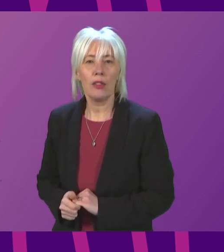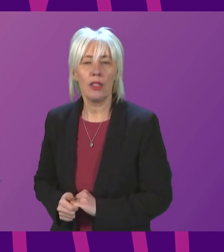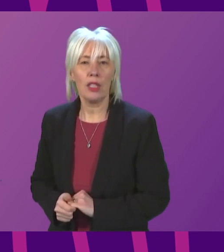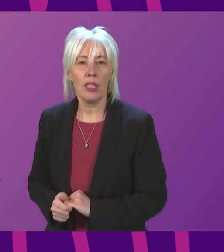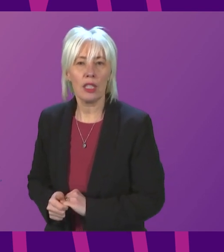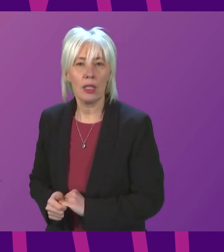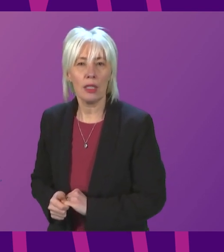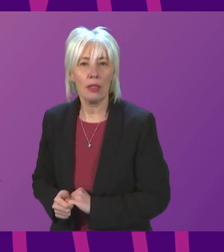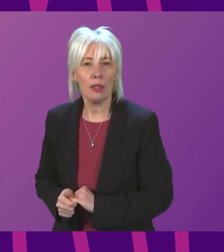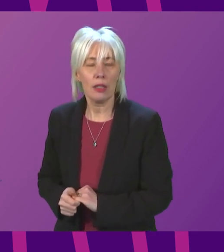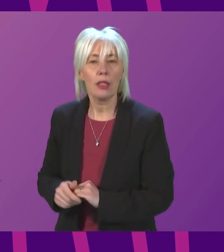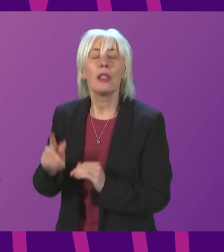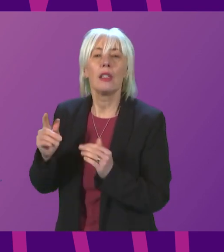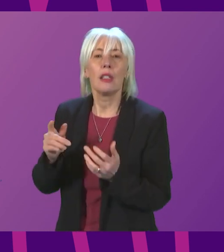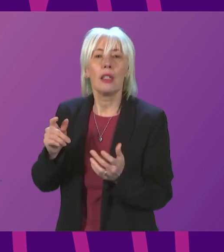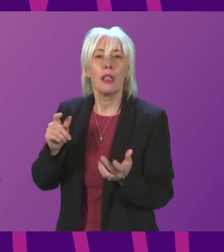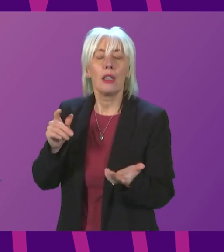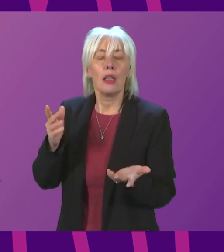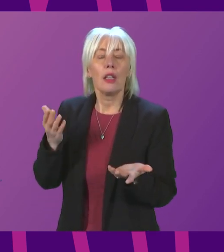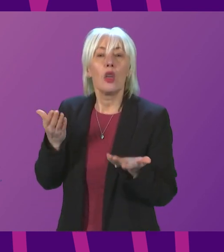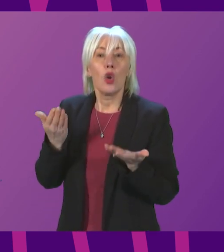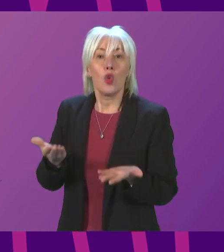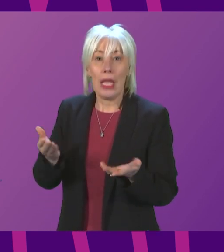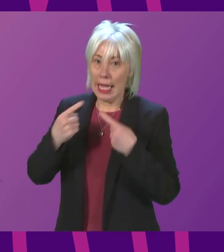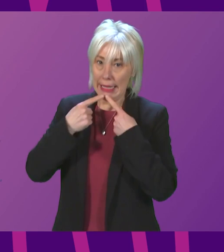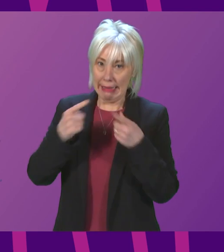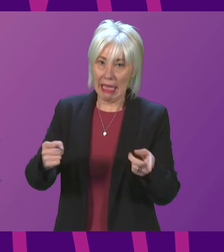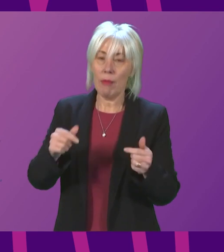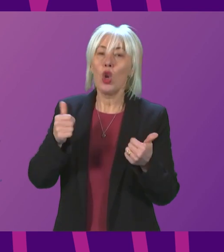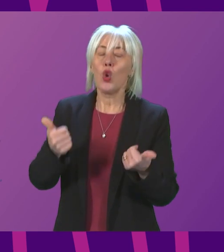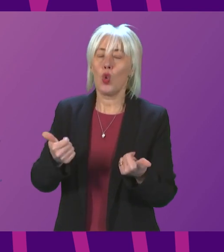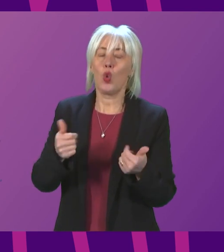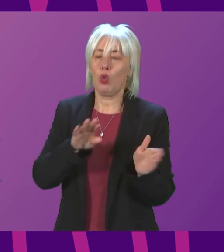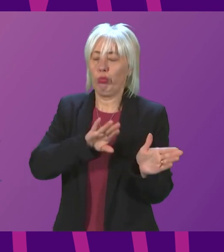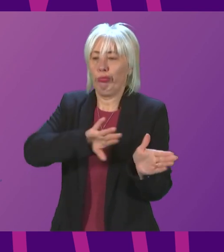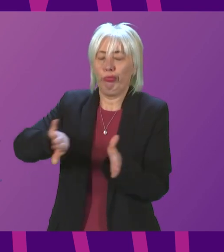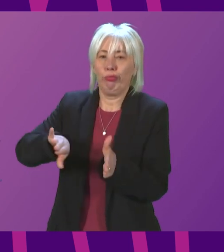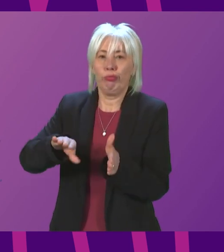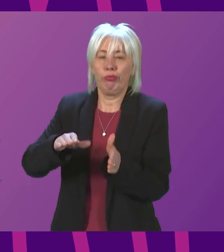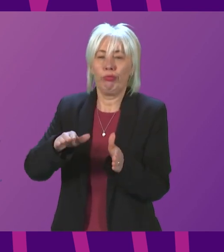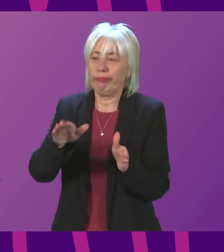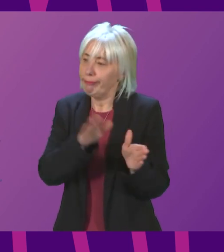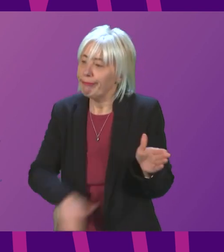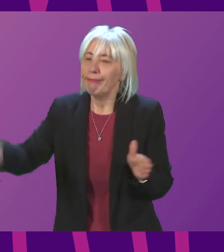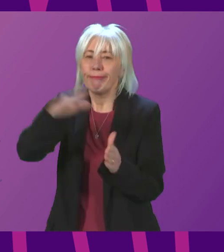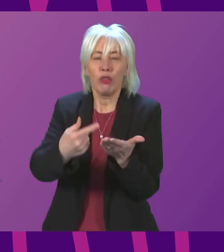Turning to today's statement, we welcome the move away from blanket legal restrictions towards an approach based on public